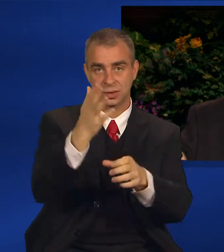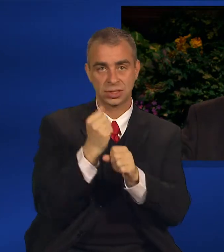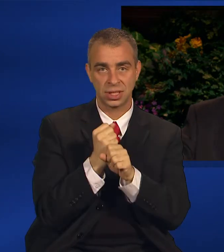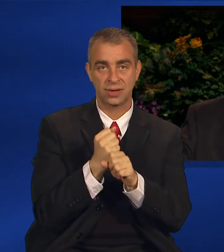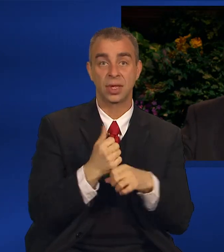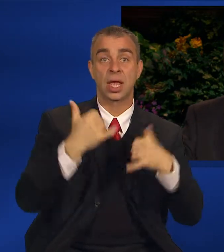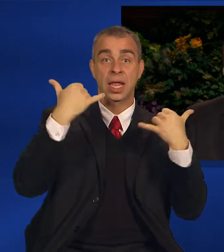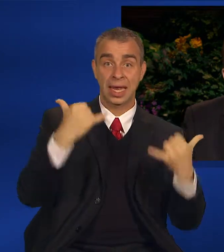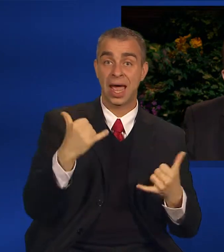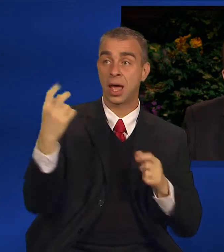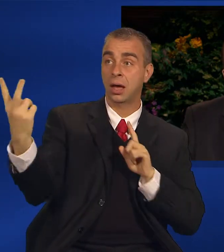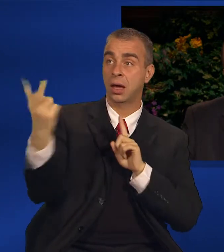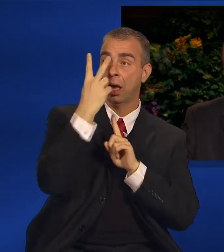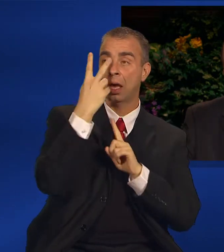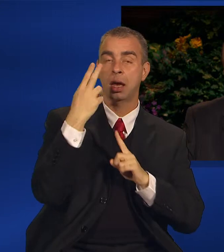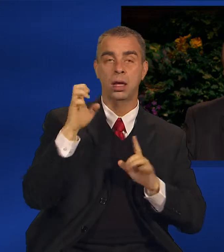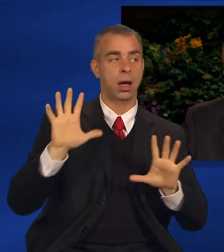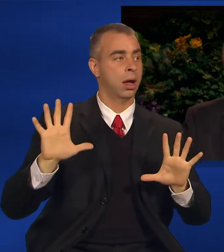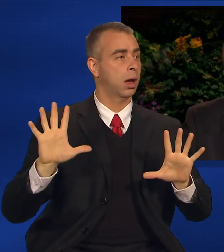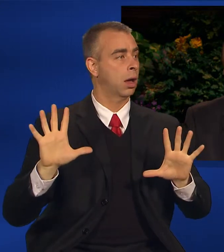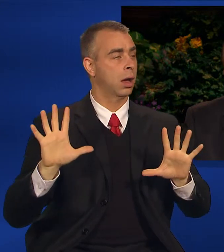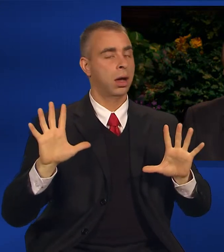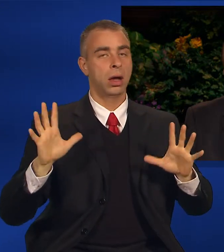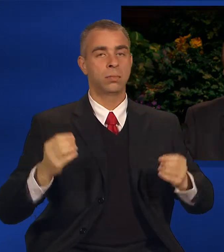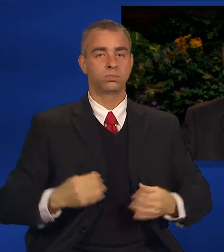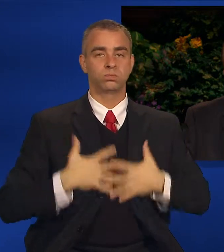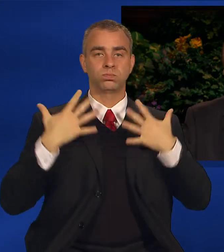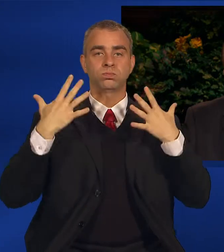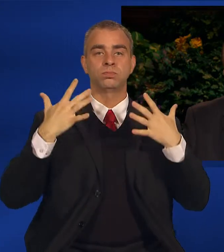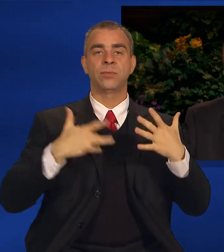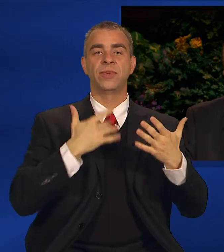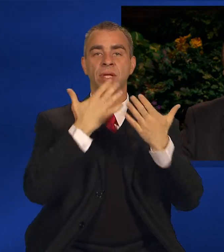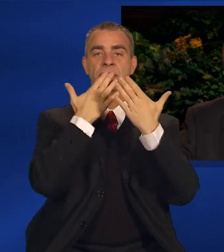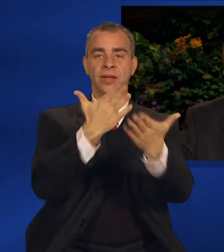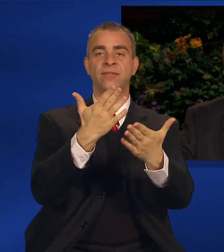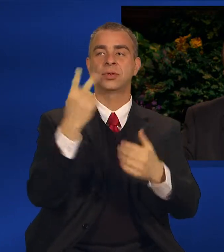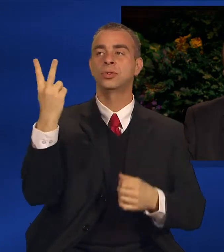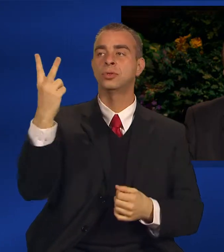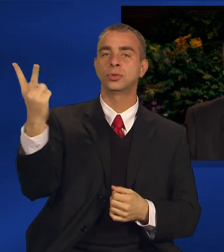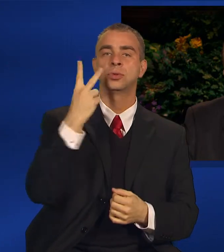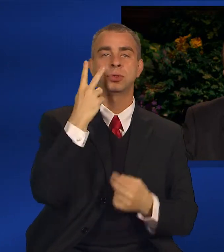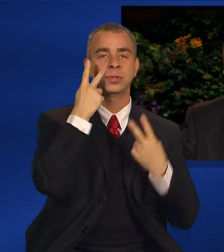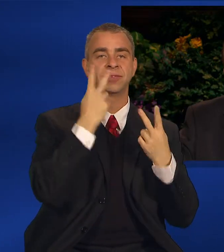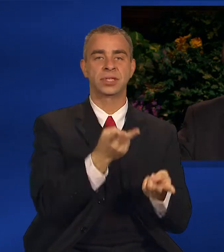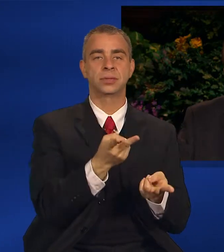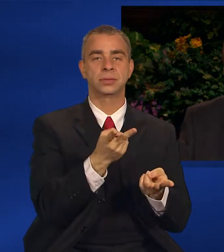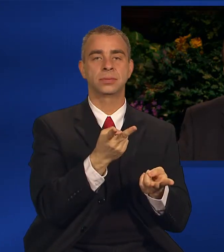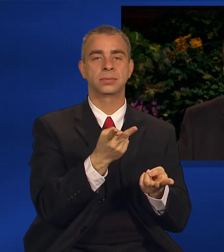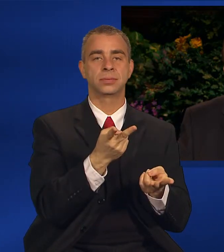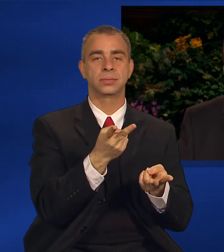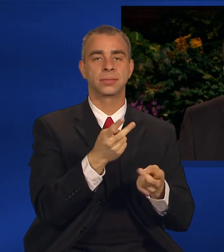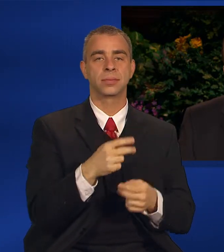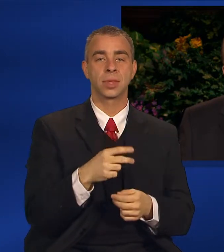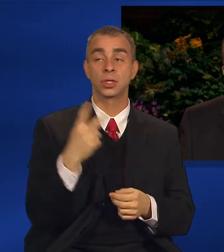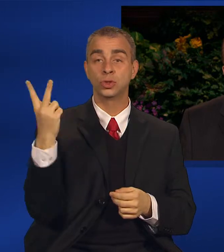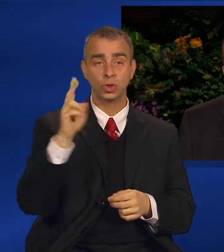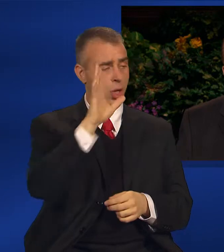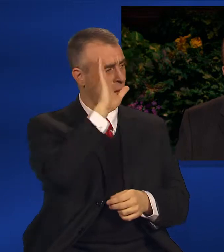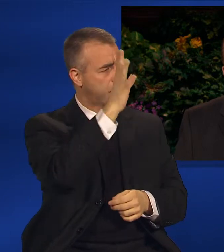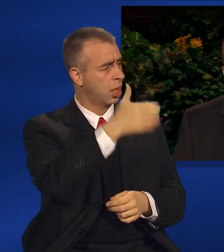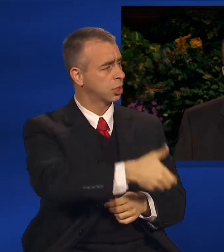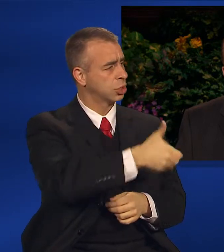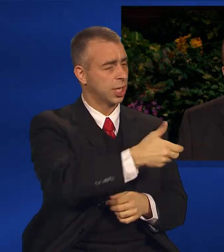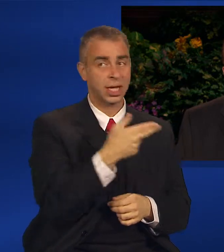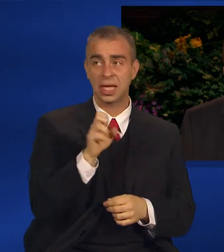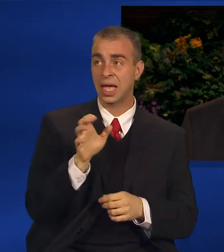he was overwhelmed with gratitude that they had come. At first, he declined to shake hands